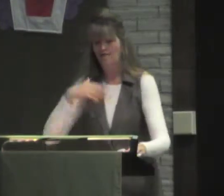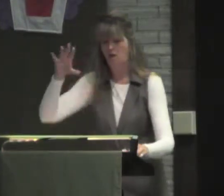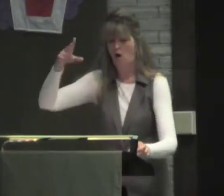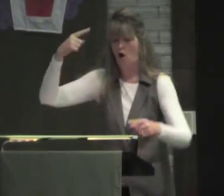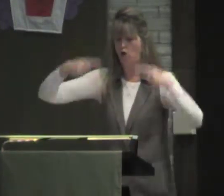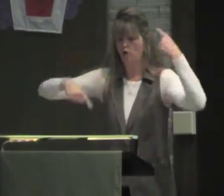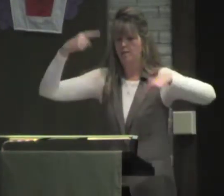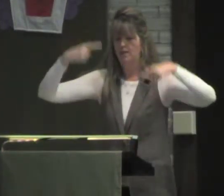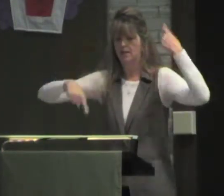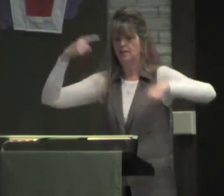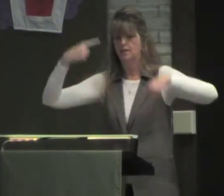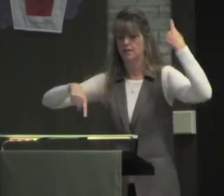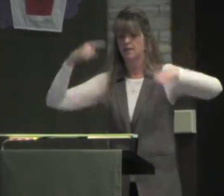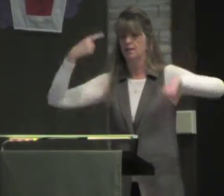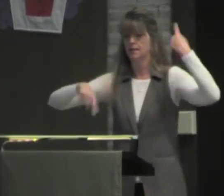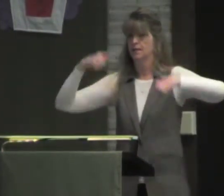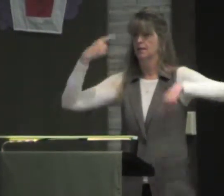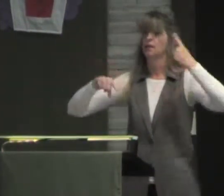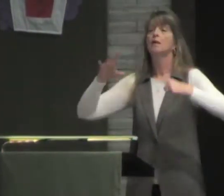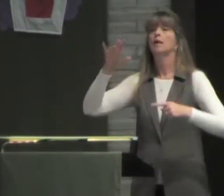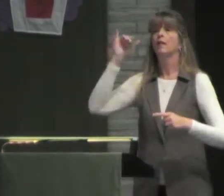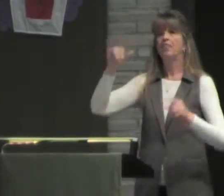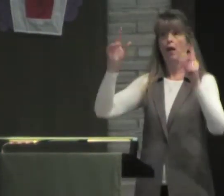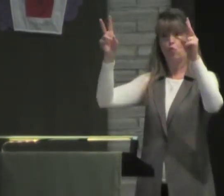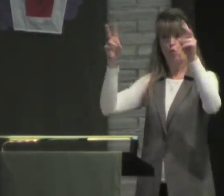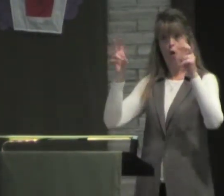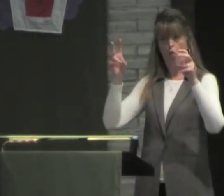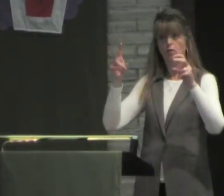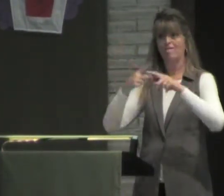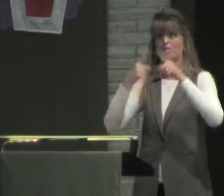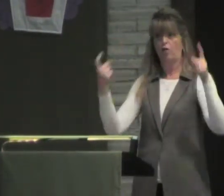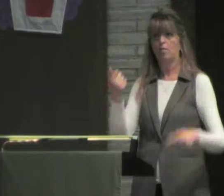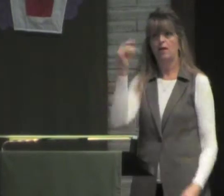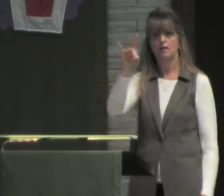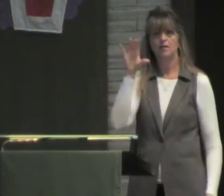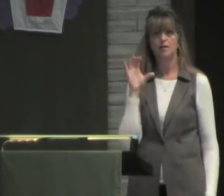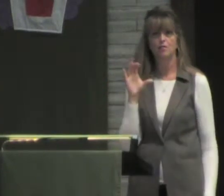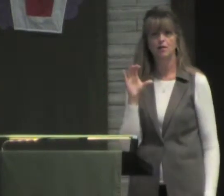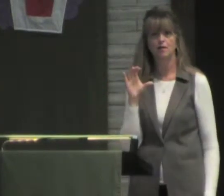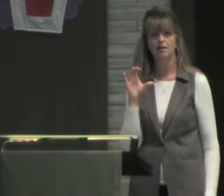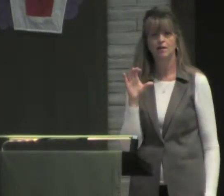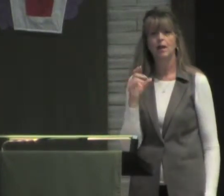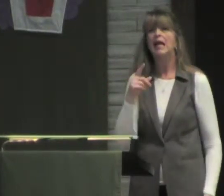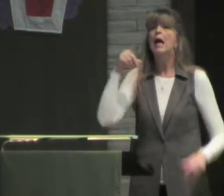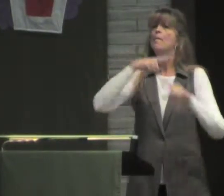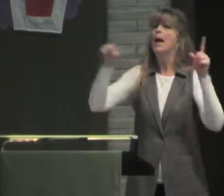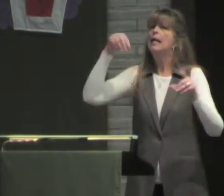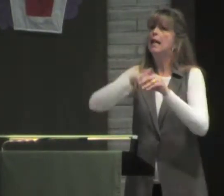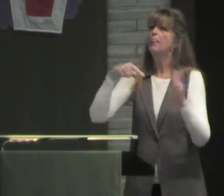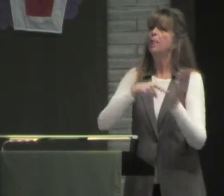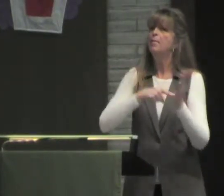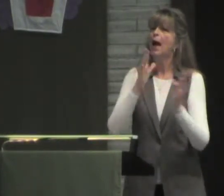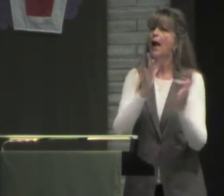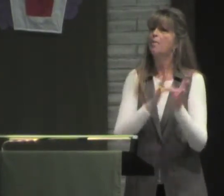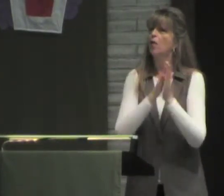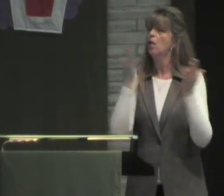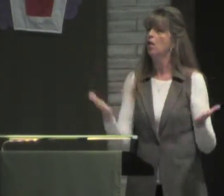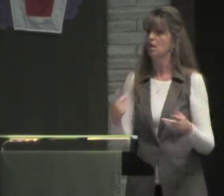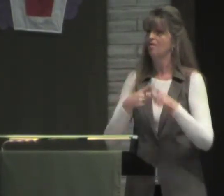Bible. Now, in the mid-1800s, that argument of, but it's in the Bible, was the first time that